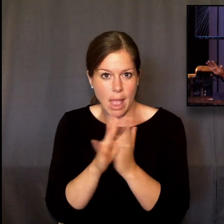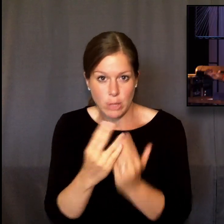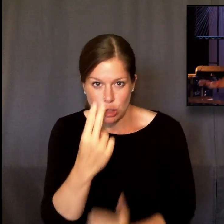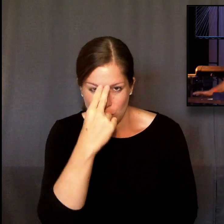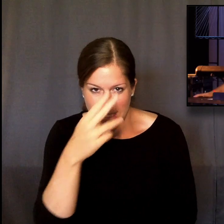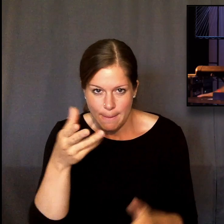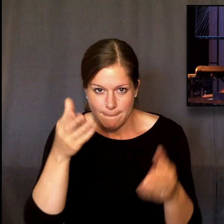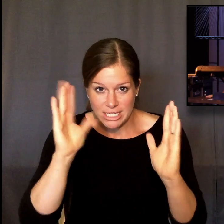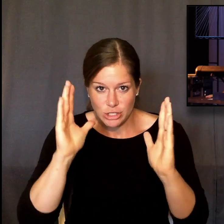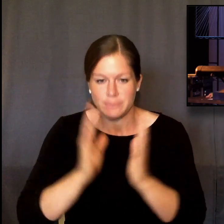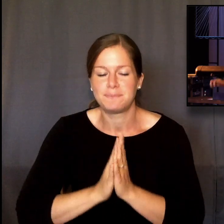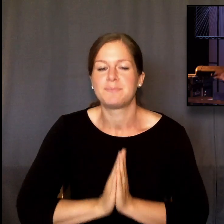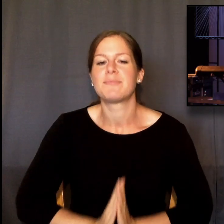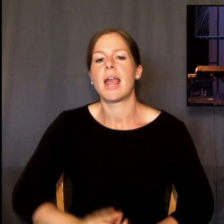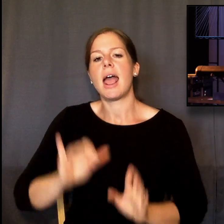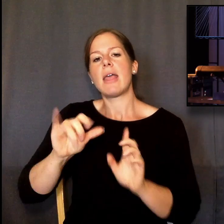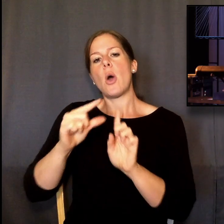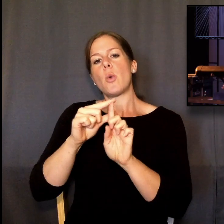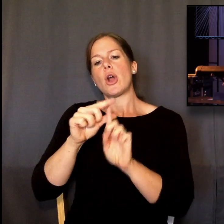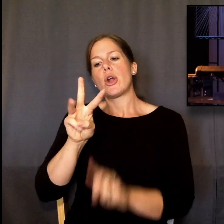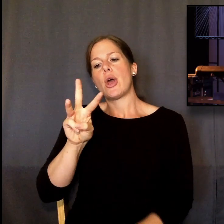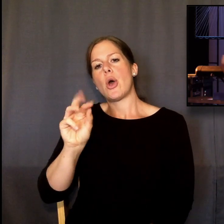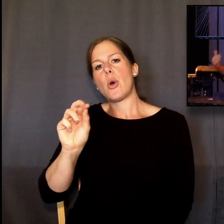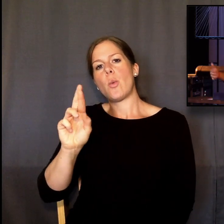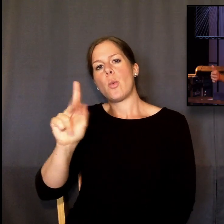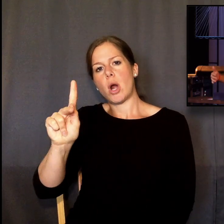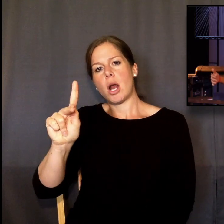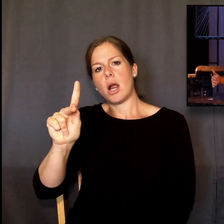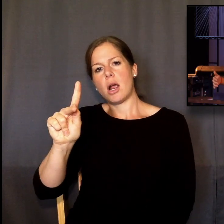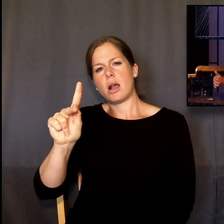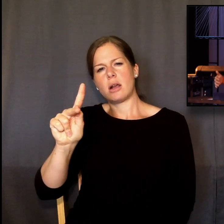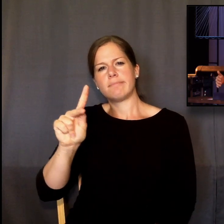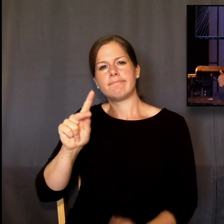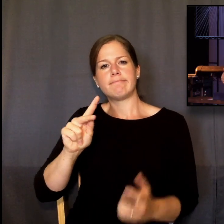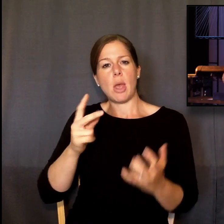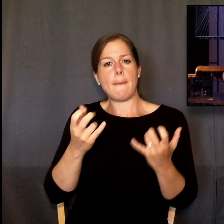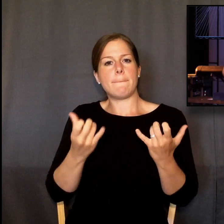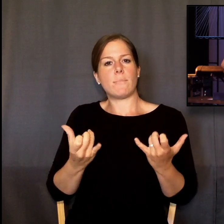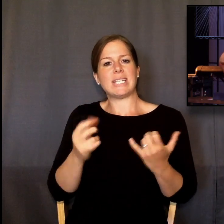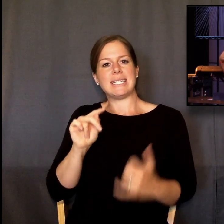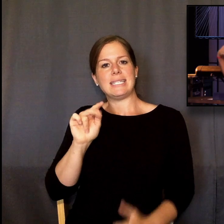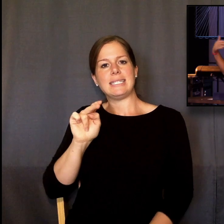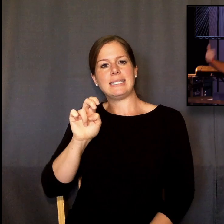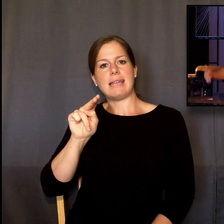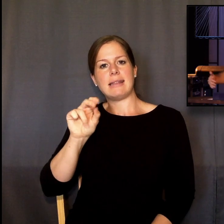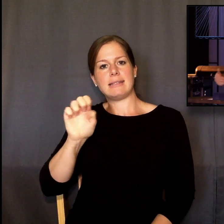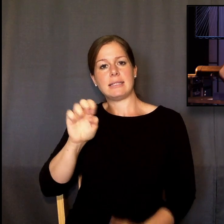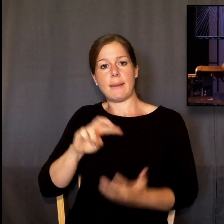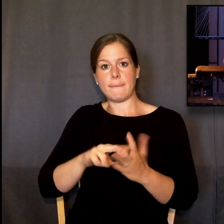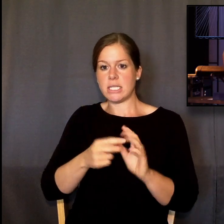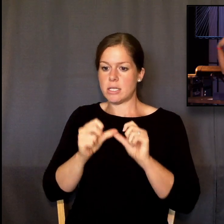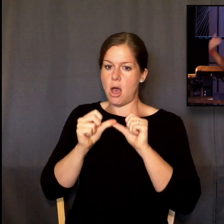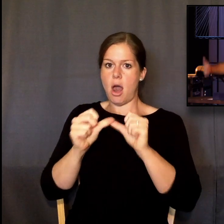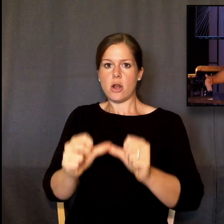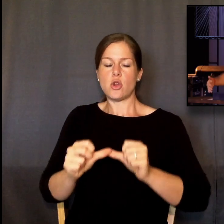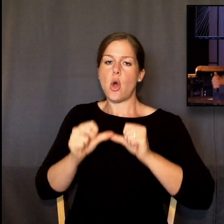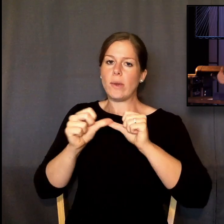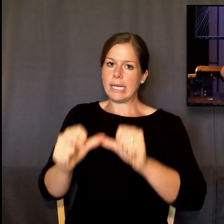okay? Bible nerds, listen up. The word work is in the present tense, which means that God's work is ongoing. It's continuous.